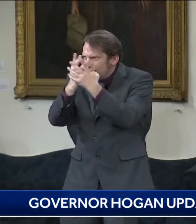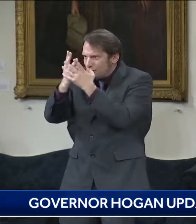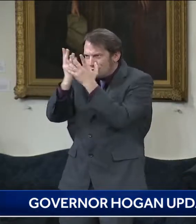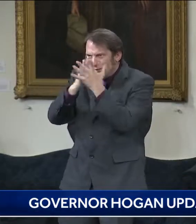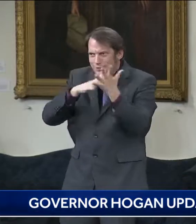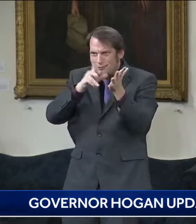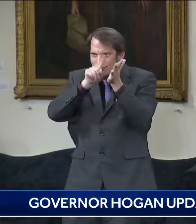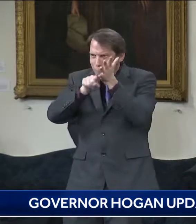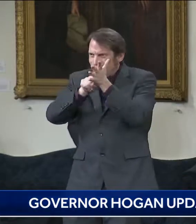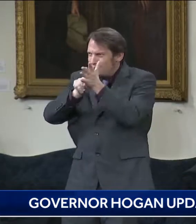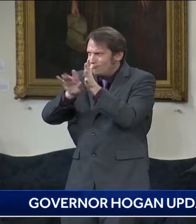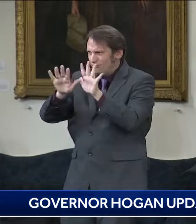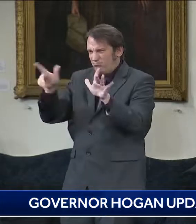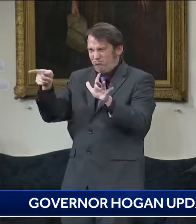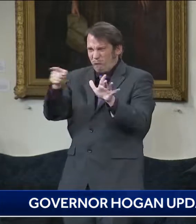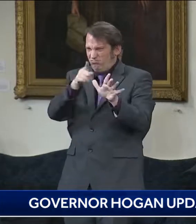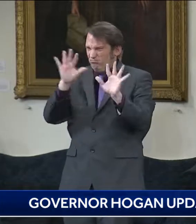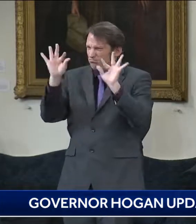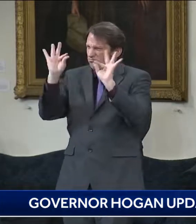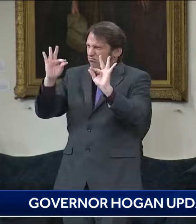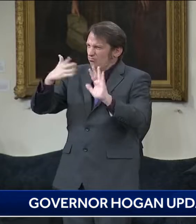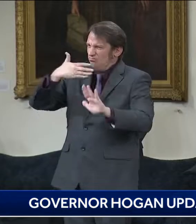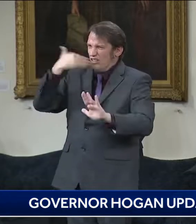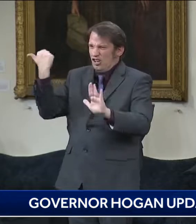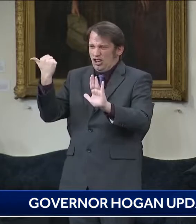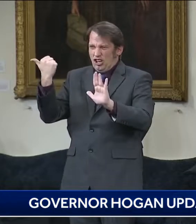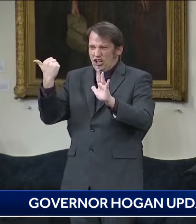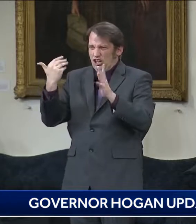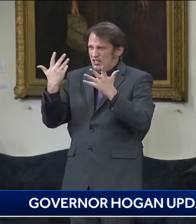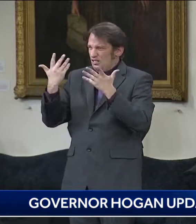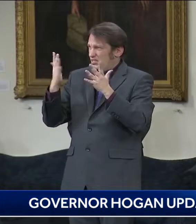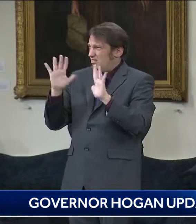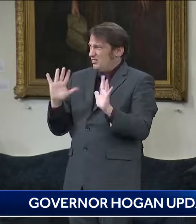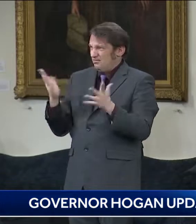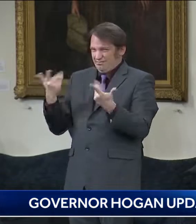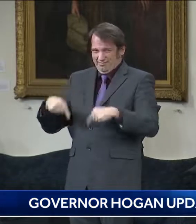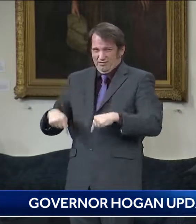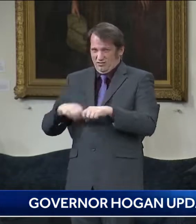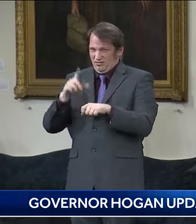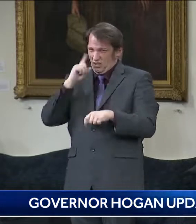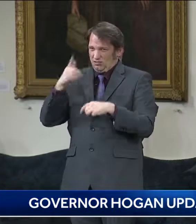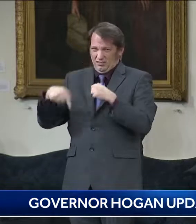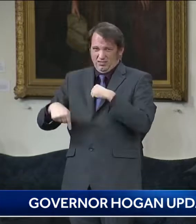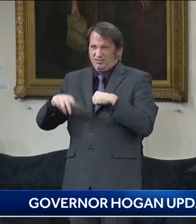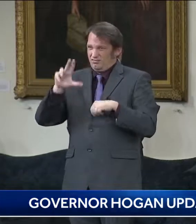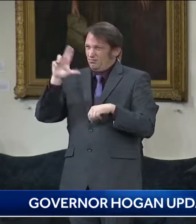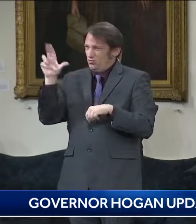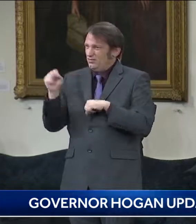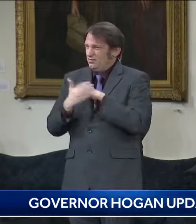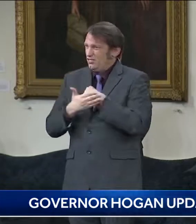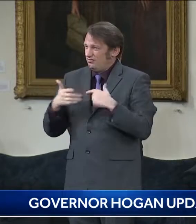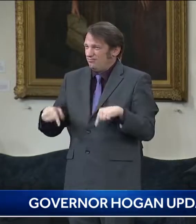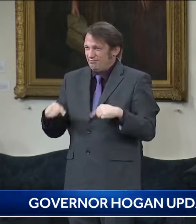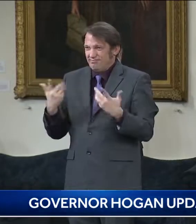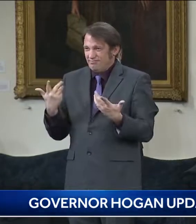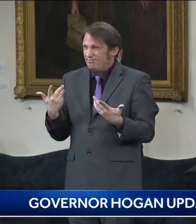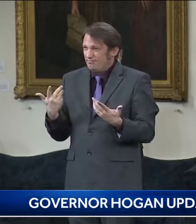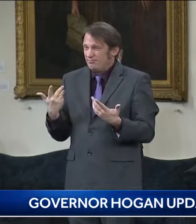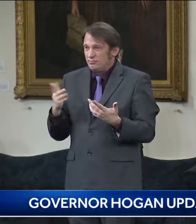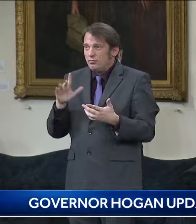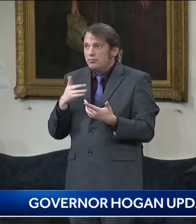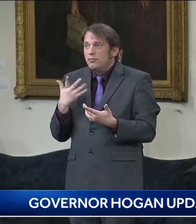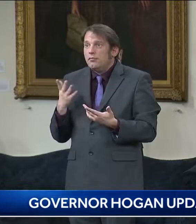any vaccines we've ever had in this country. Uh, and, uh, you know, there's such a short supply and such tremendous demand.